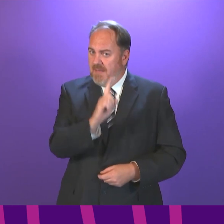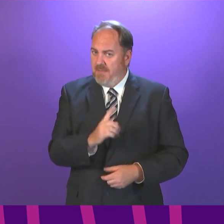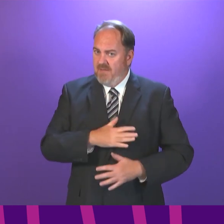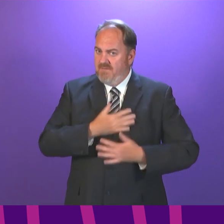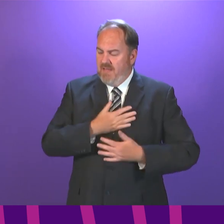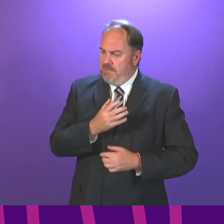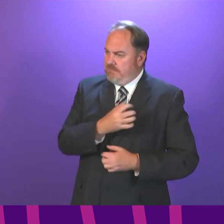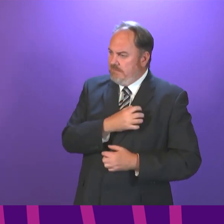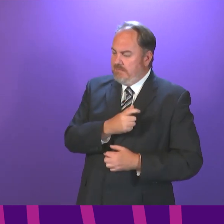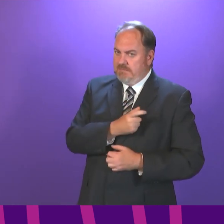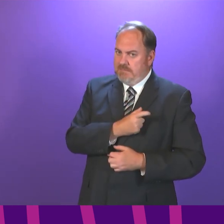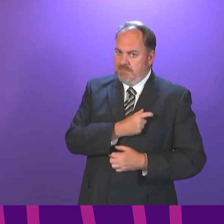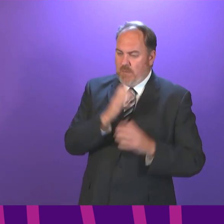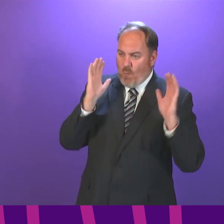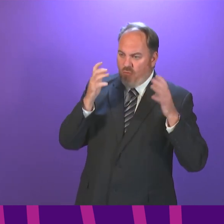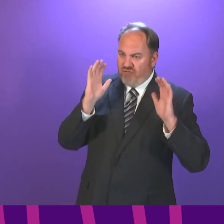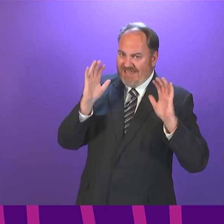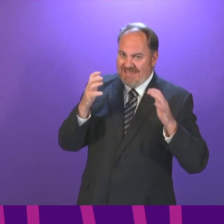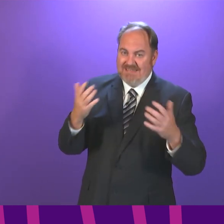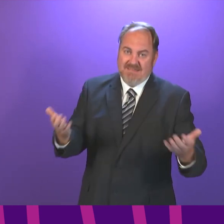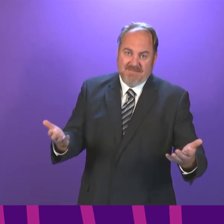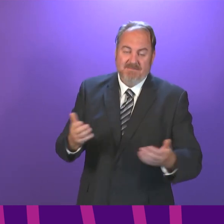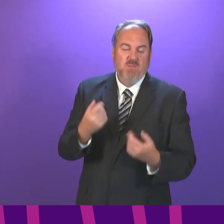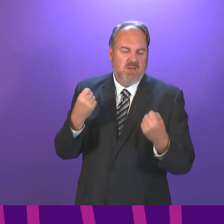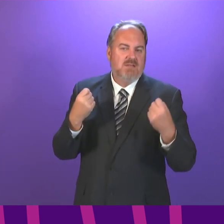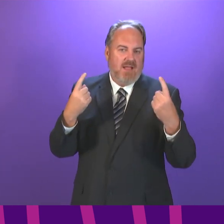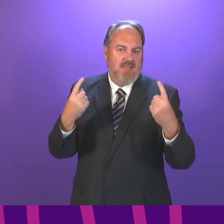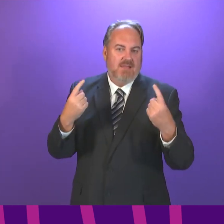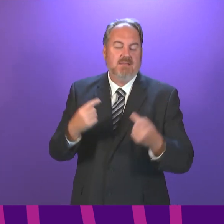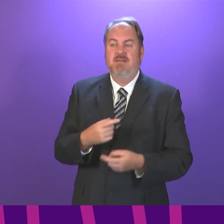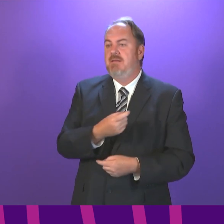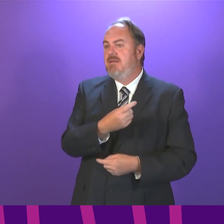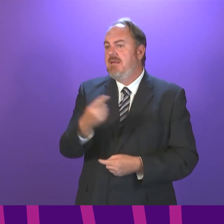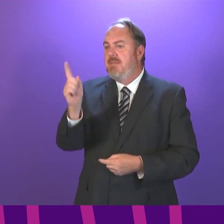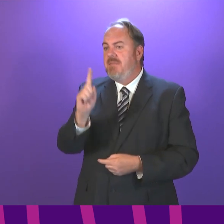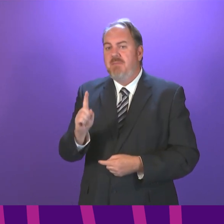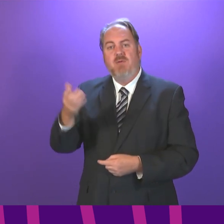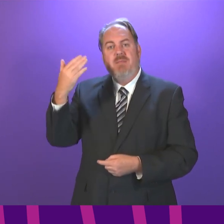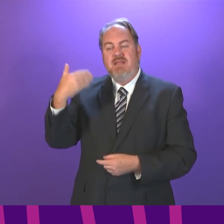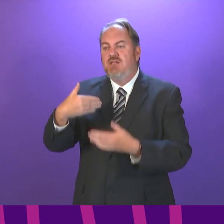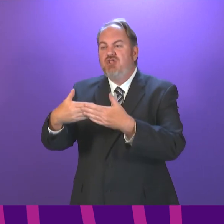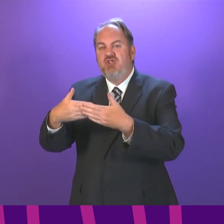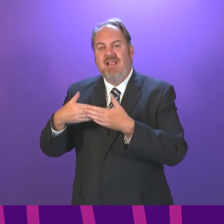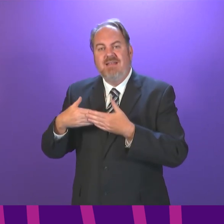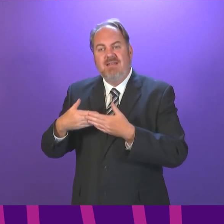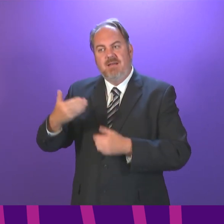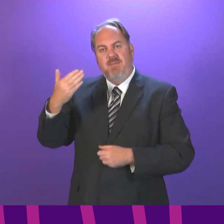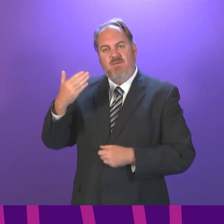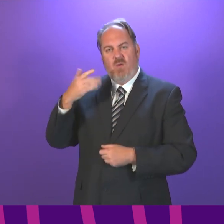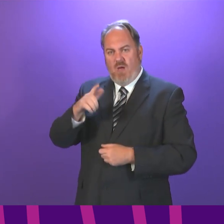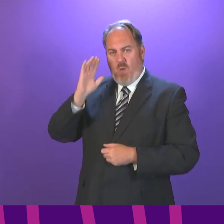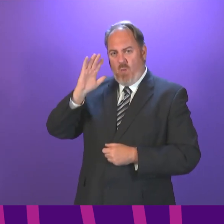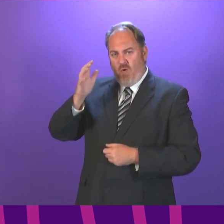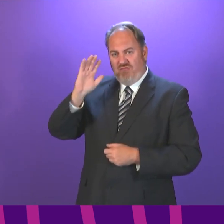will be writing to those who have been at the highest risk from COVID, who might previously have been asked to shield, to provide advice and information, and to give